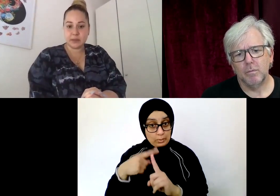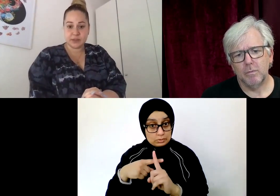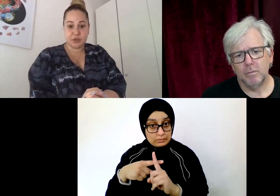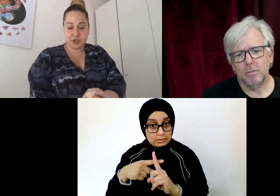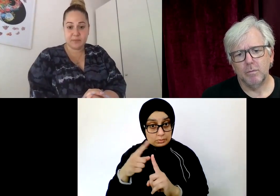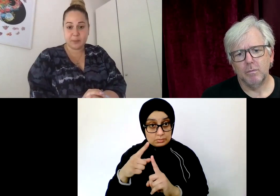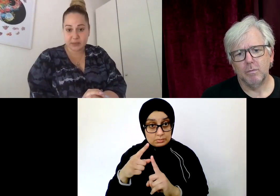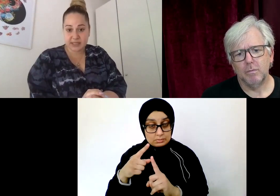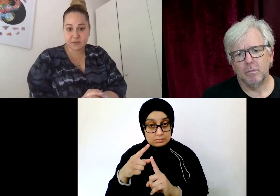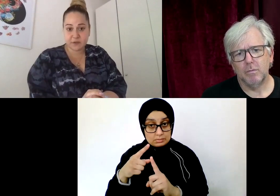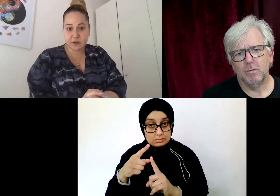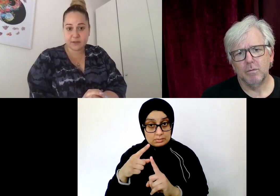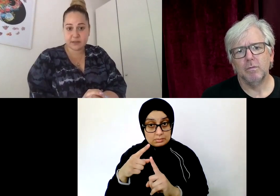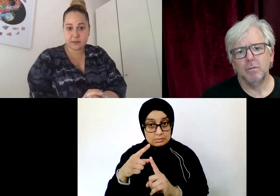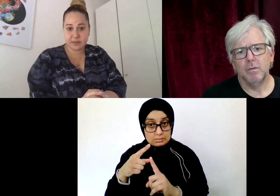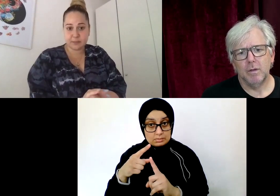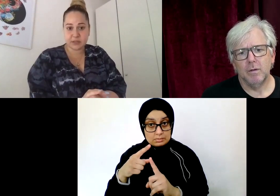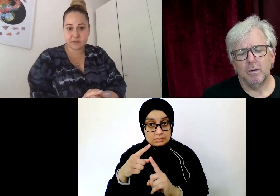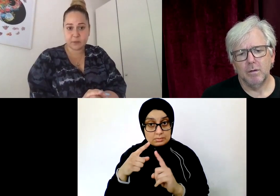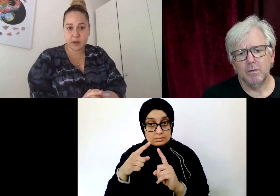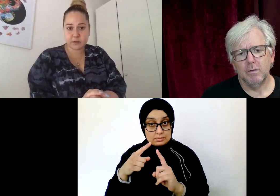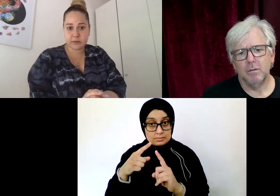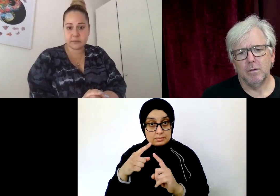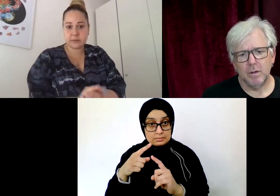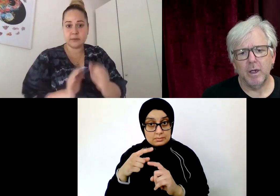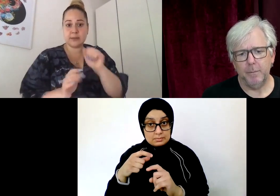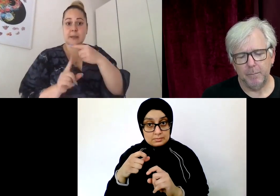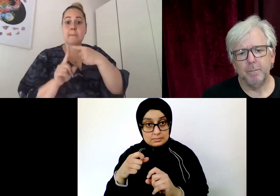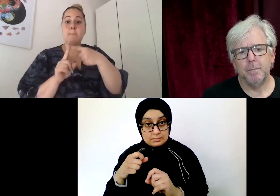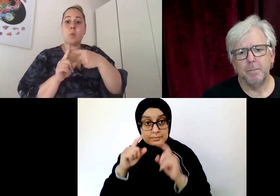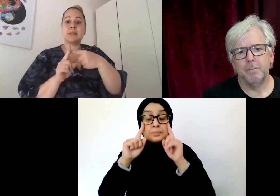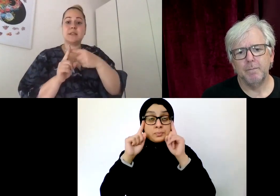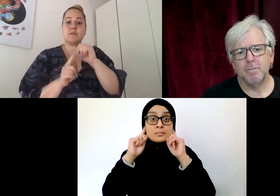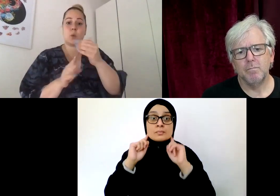So the positives of COVID? I mean, positives of the work? Yeah.